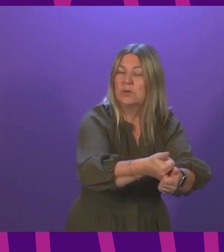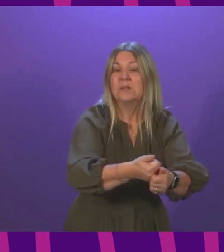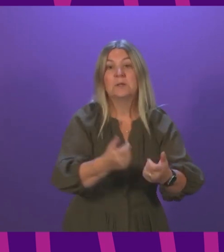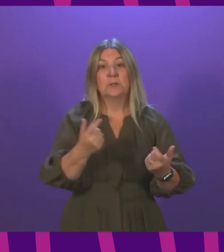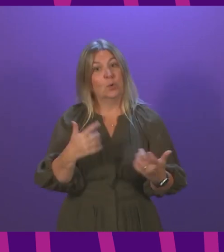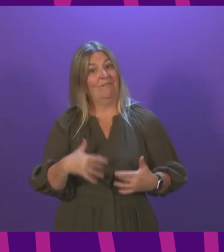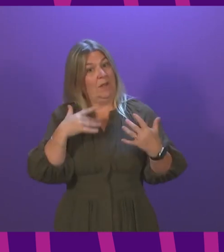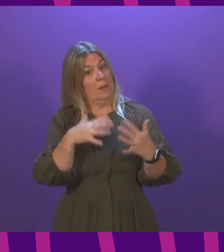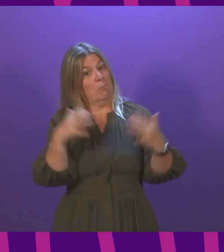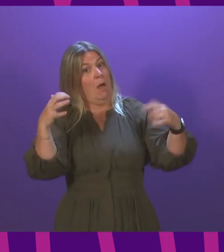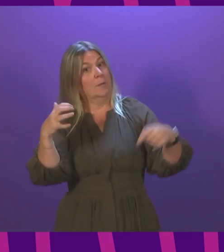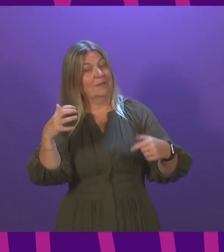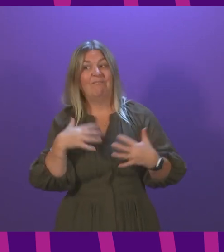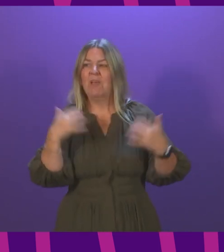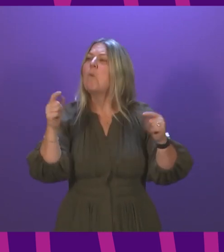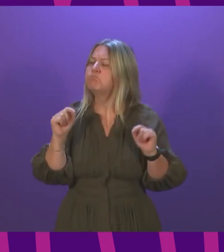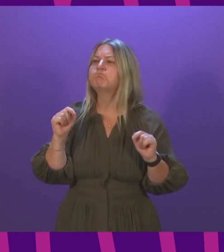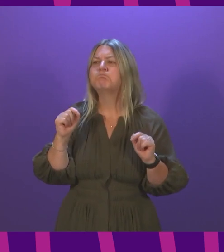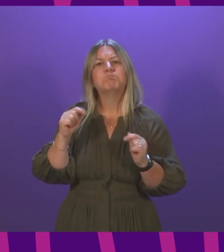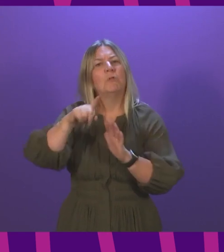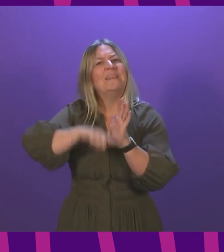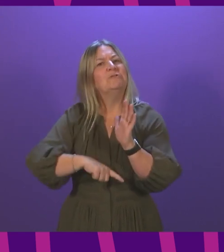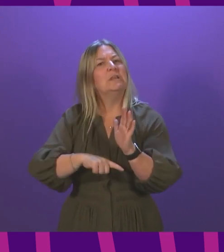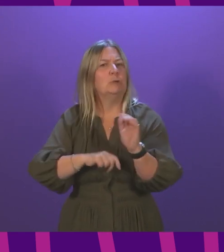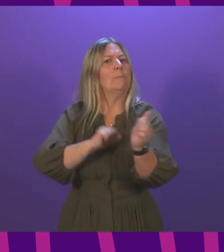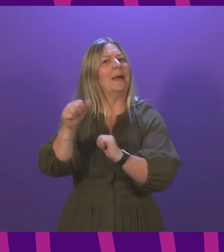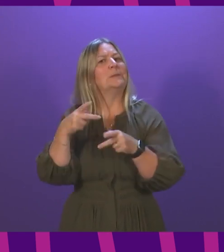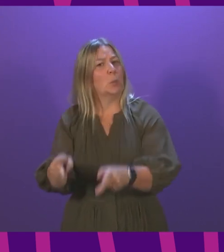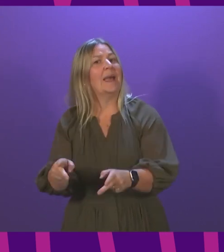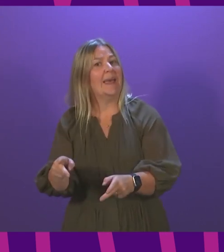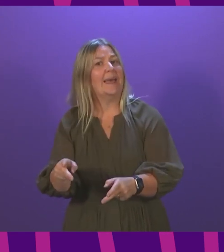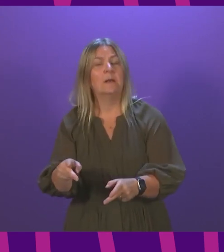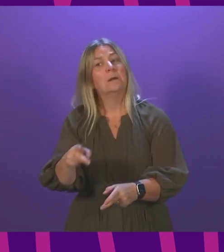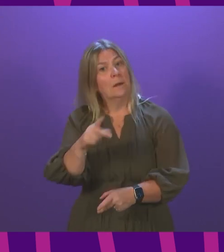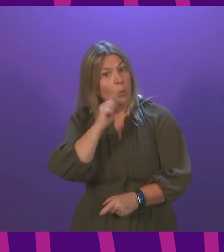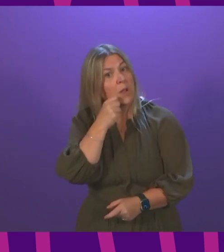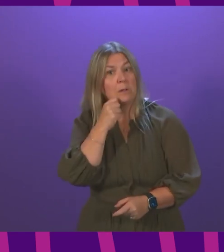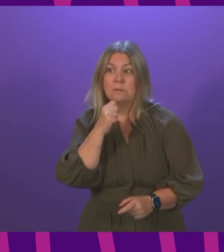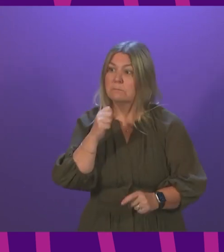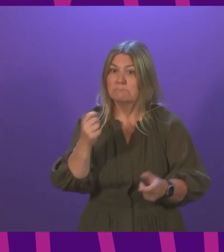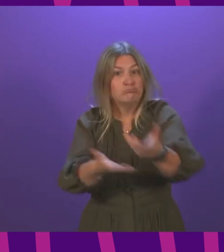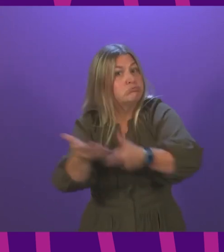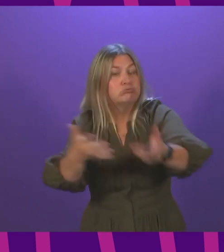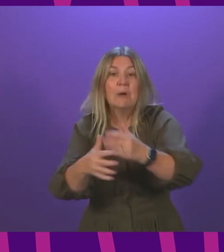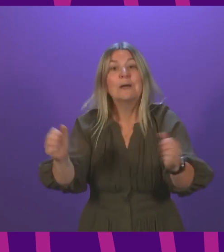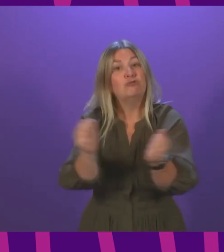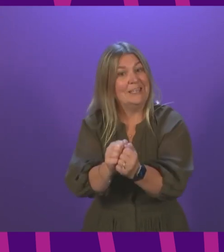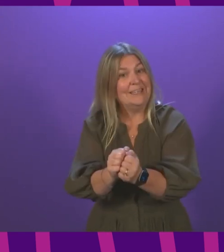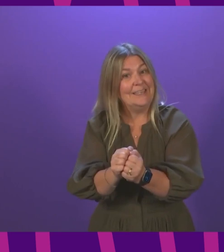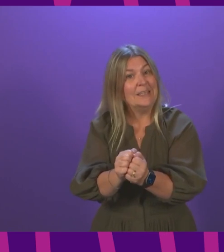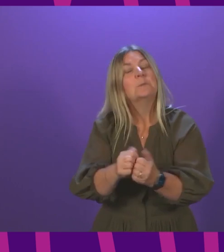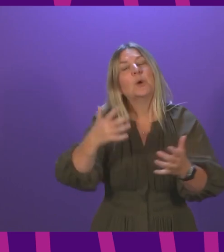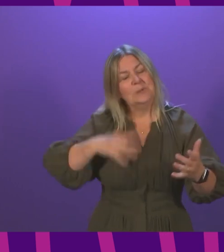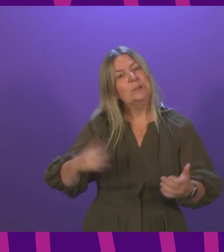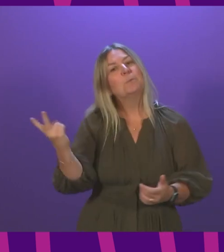legislation can help to underpin that in the future, as I have said many times, I am open-minded to that. But if we want to build that consensus, let's both understand